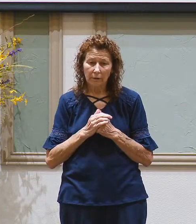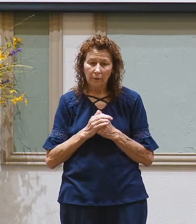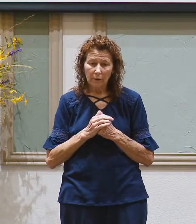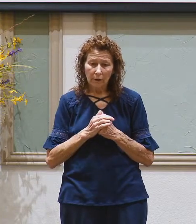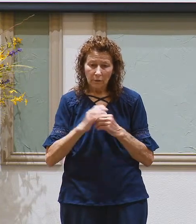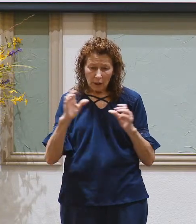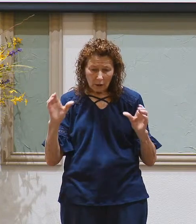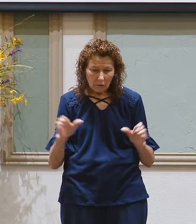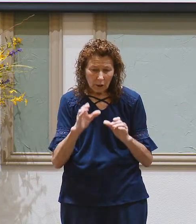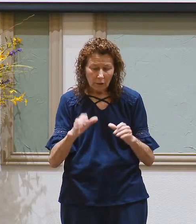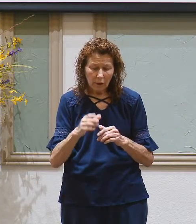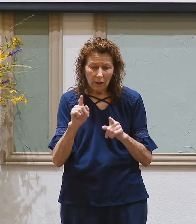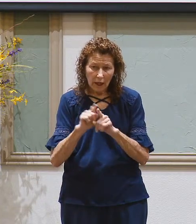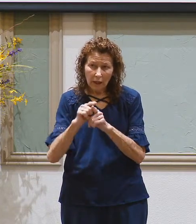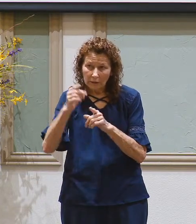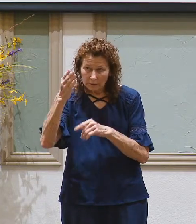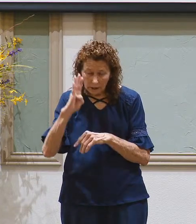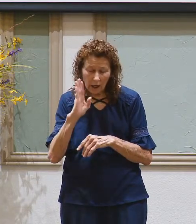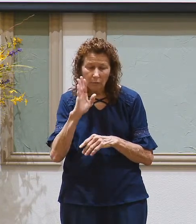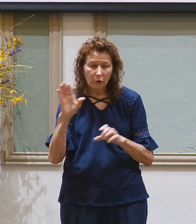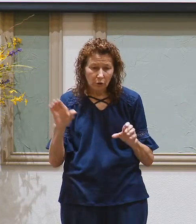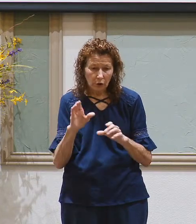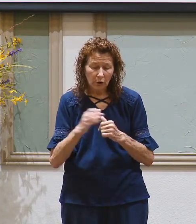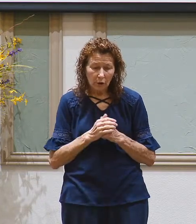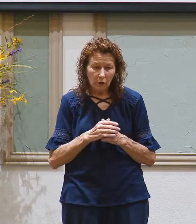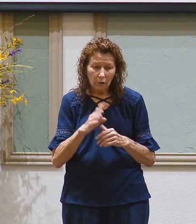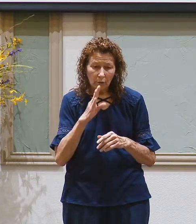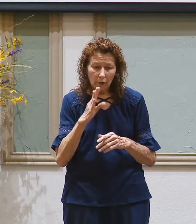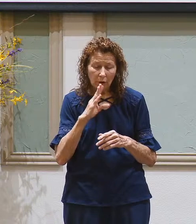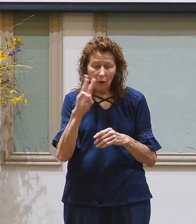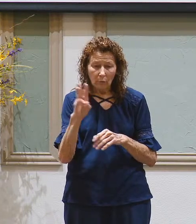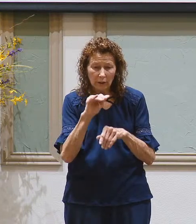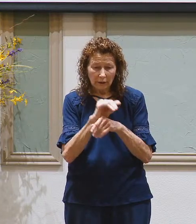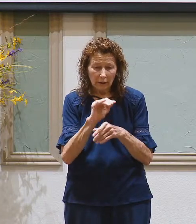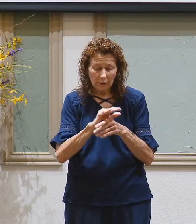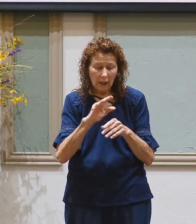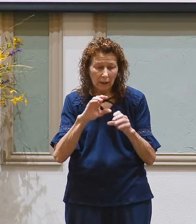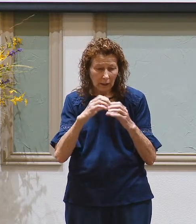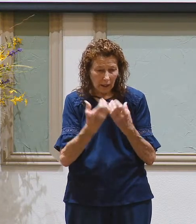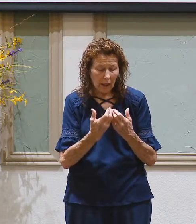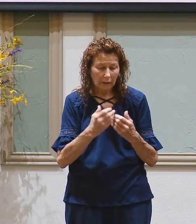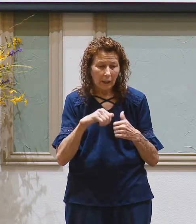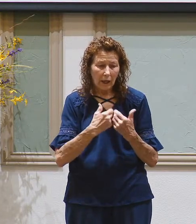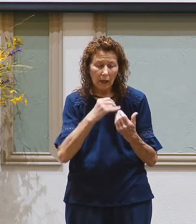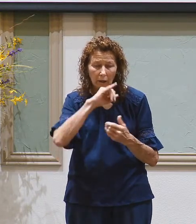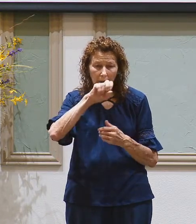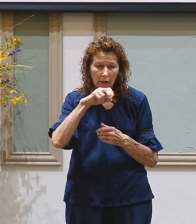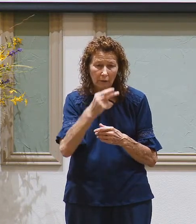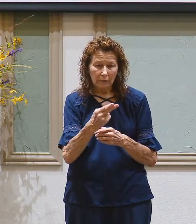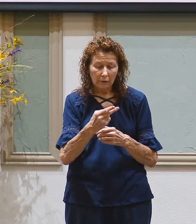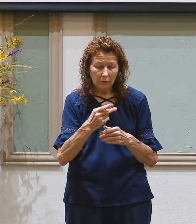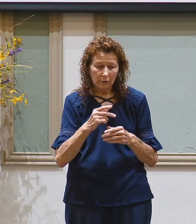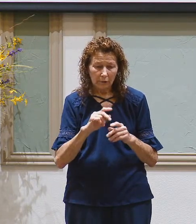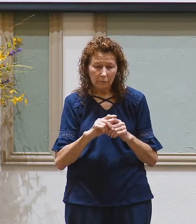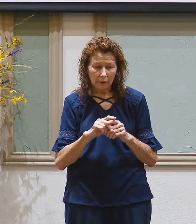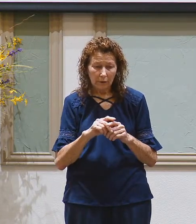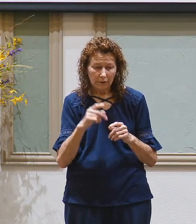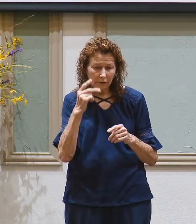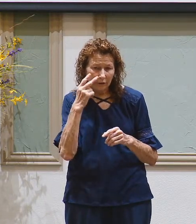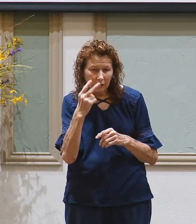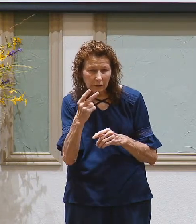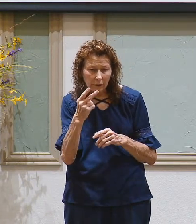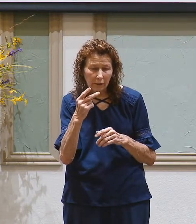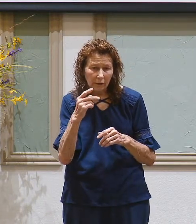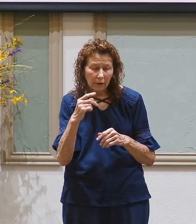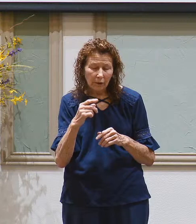treats them as God would. We talked in Wednesday night Bible class about how Joseph is a type or a glimpse or a